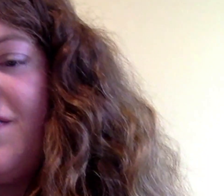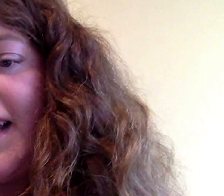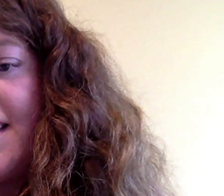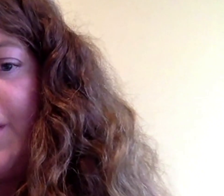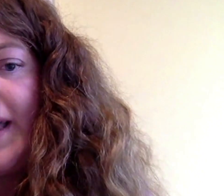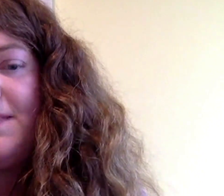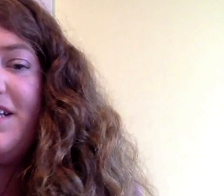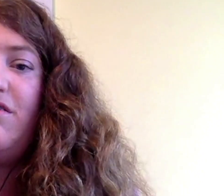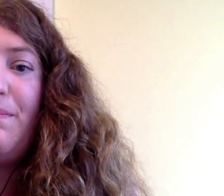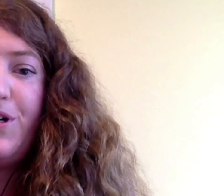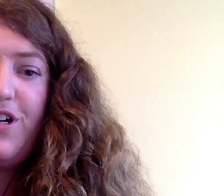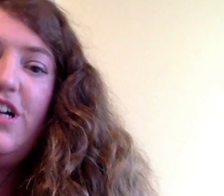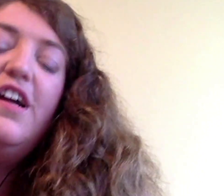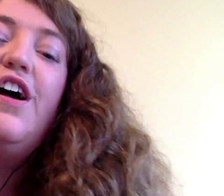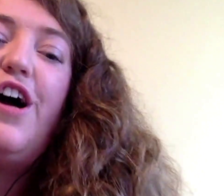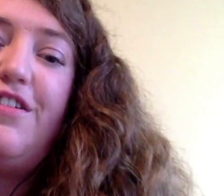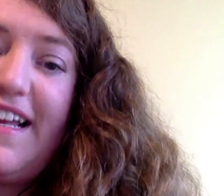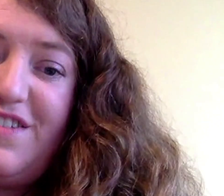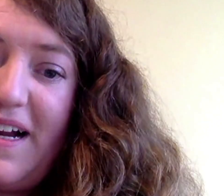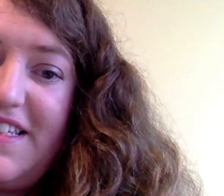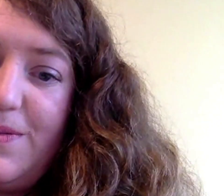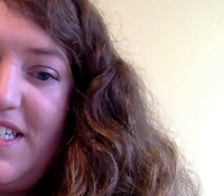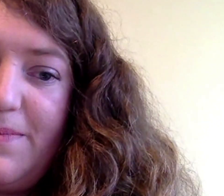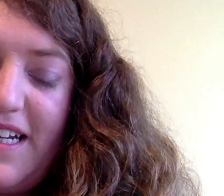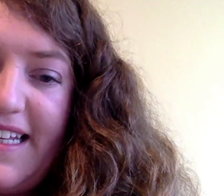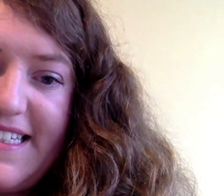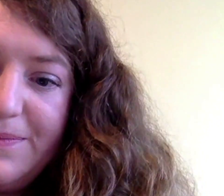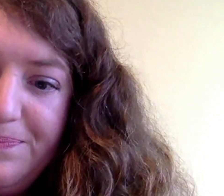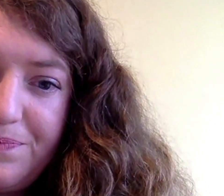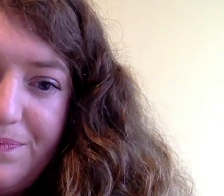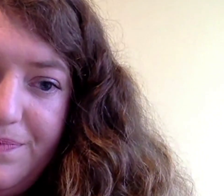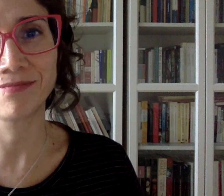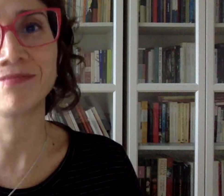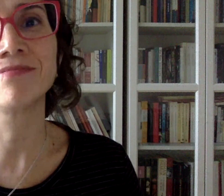perspective as the UN Special Rapporteur on the Rights of Persons with Disabilities.